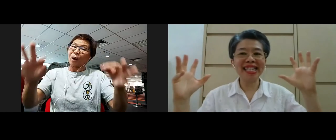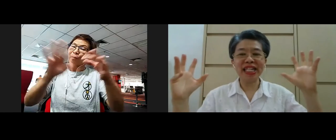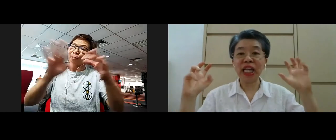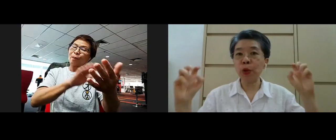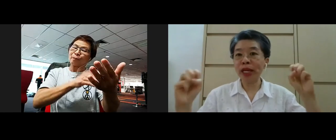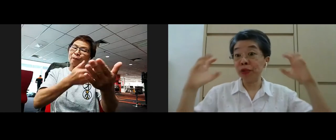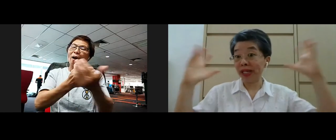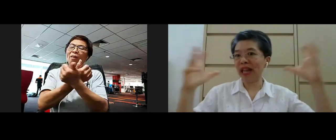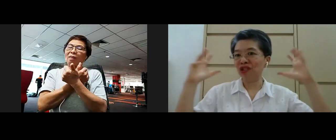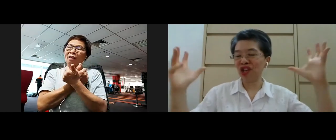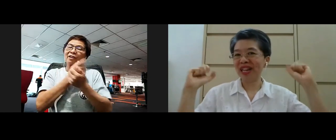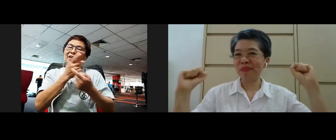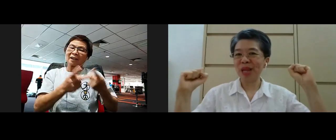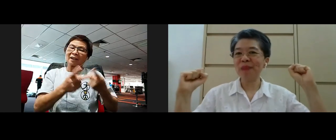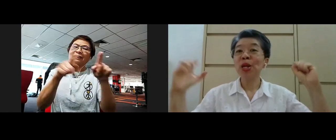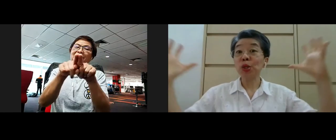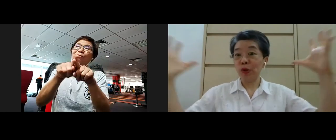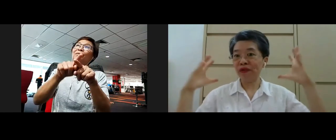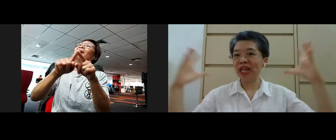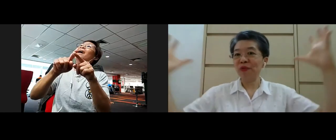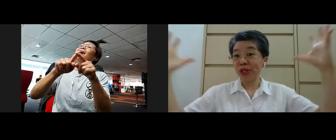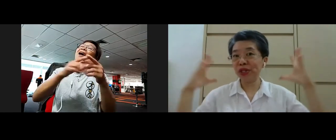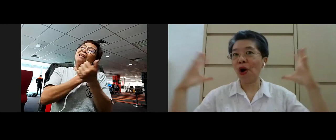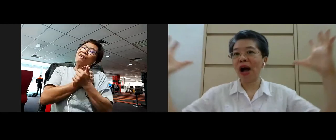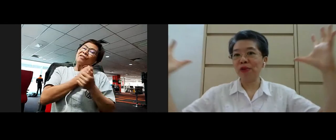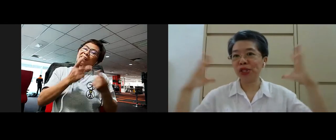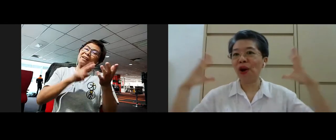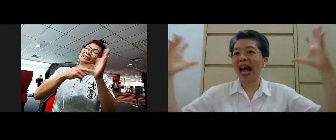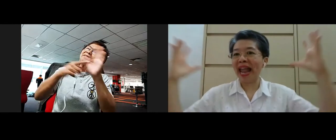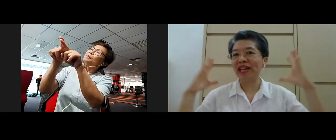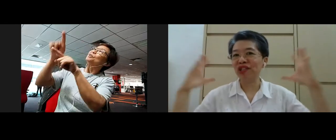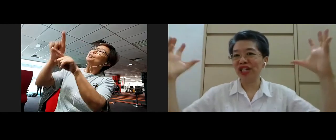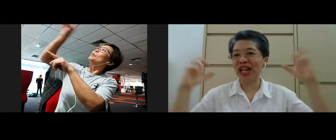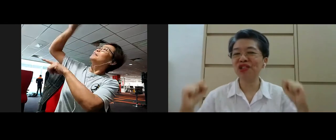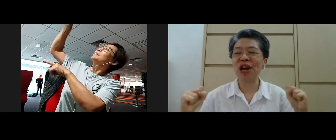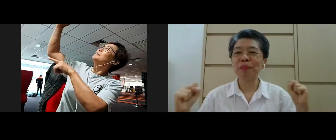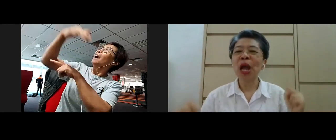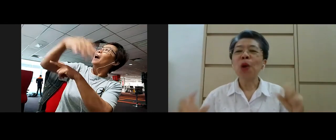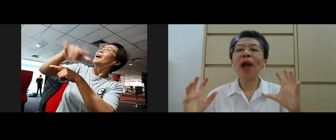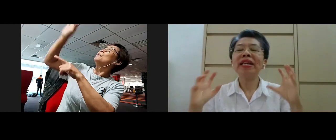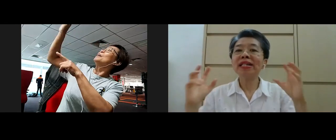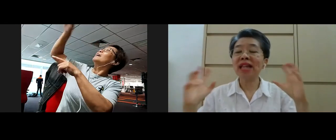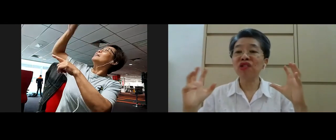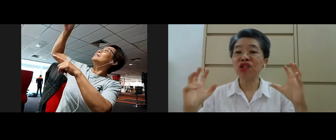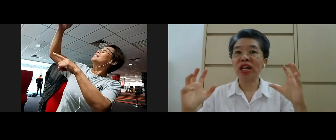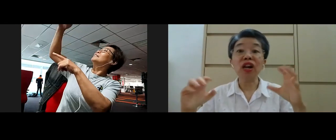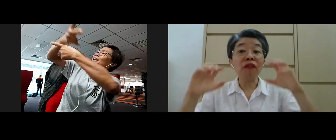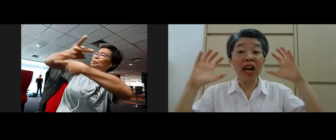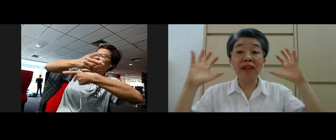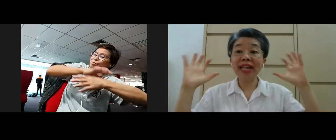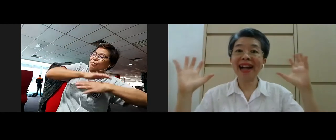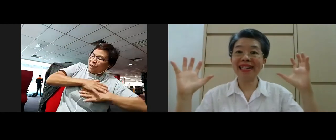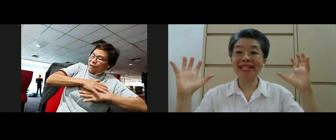kindness is equate to the sunshine yeah so hopefully restore our solar energy the sunshine when the sunshine